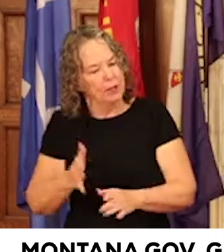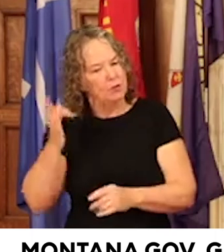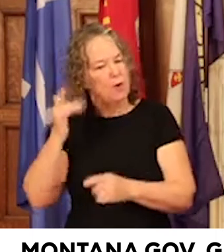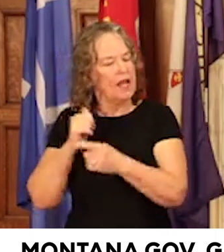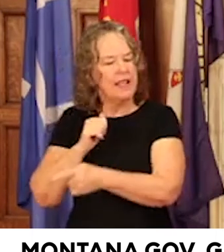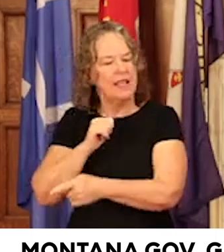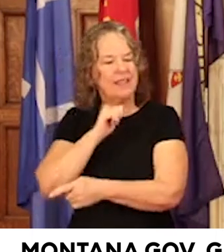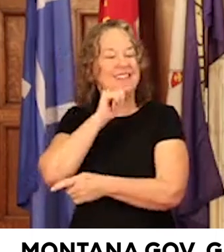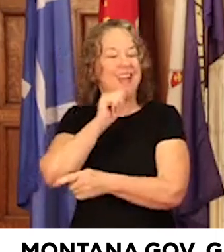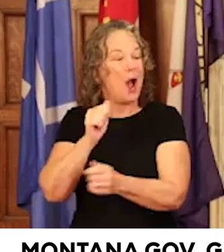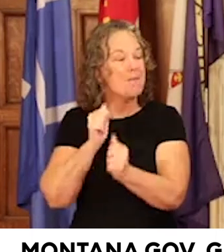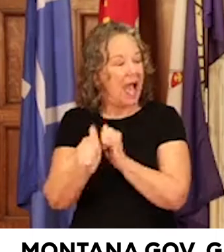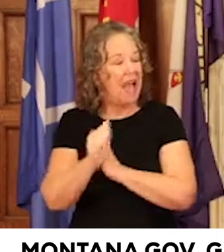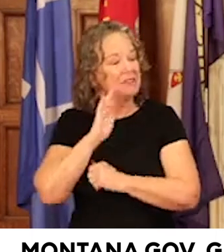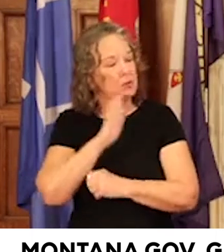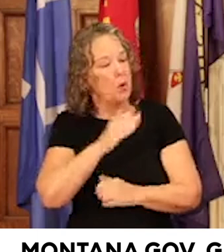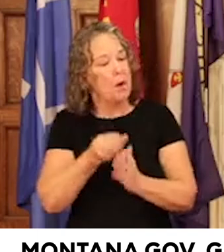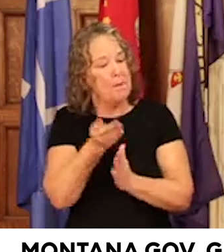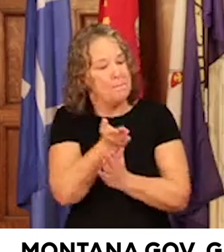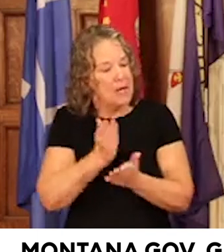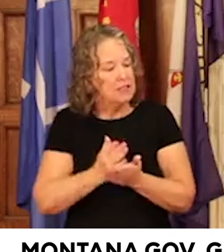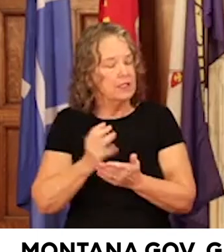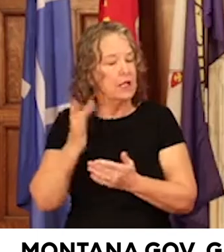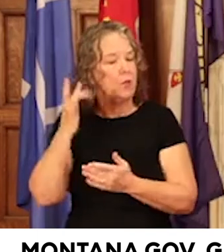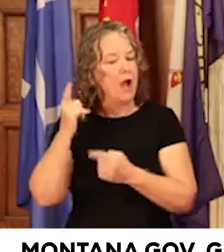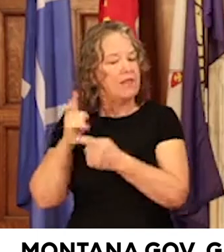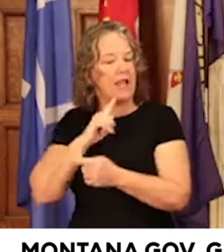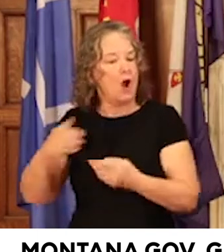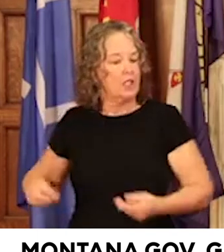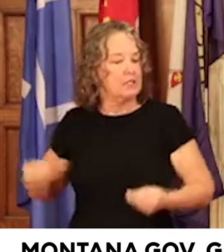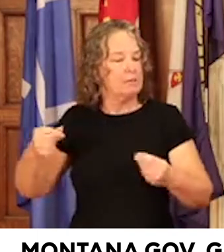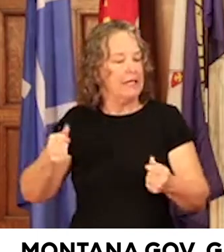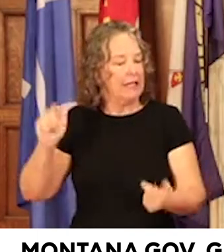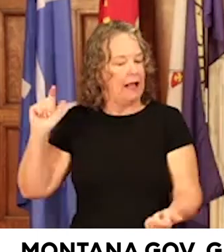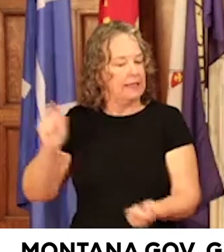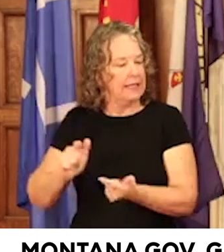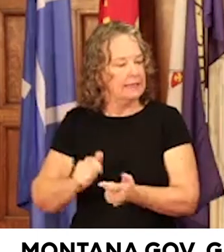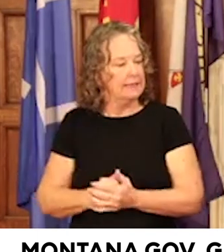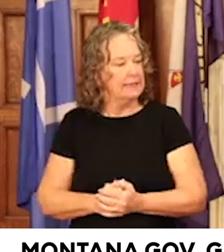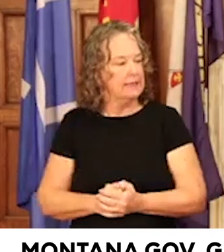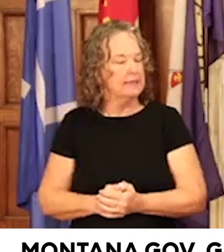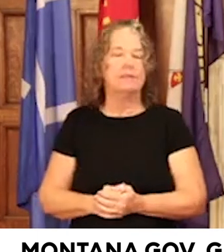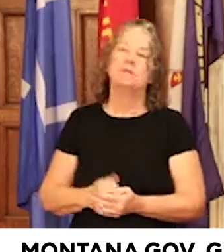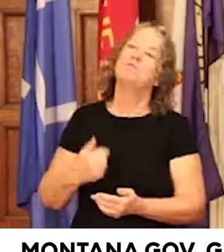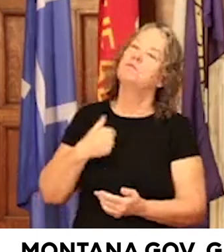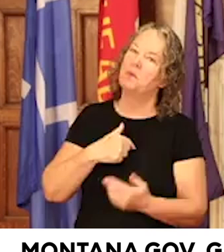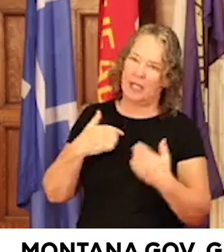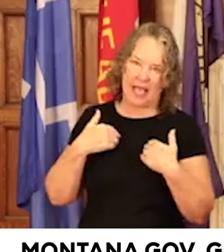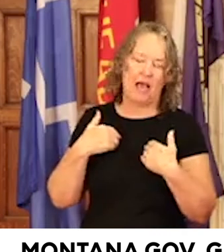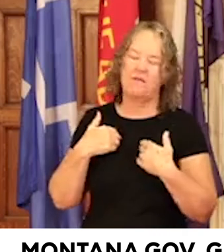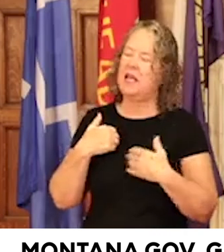there. And if they've given you some reasons for why they're spending less. Yeah. So we have a historic